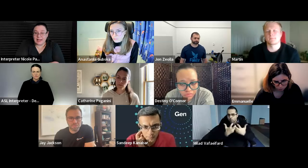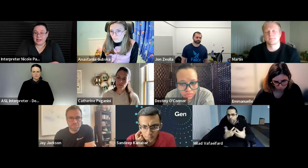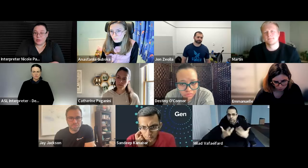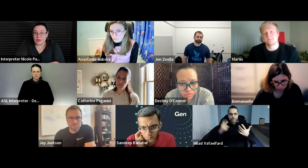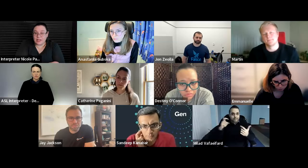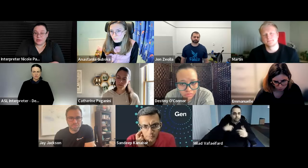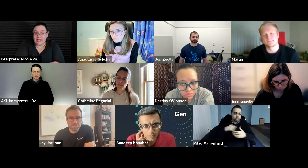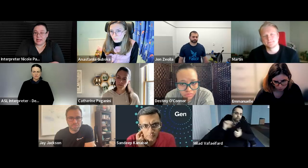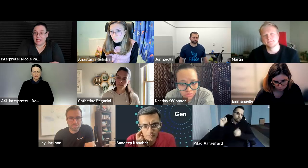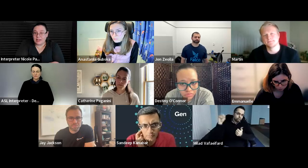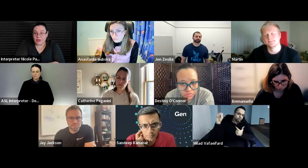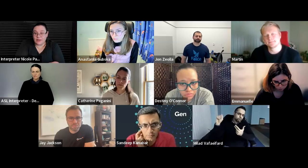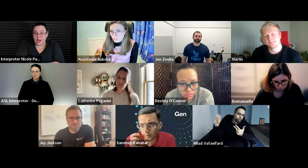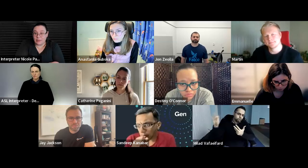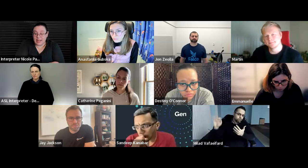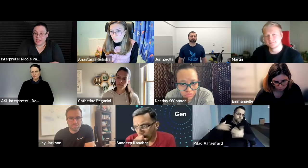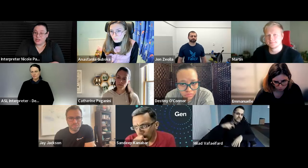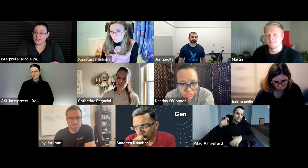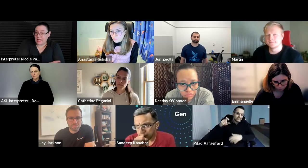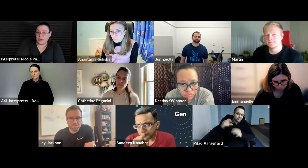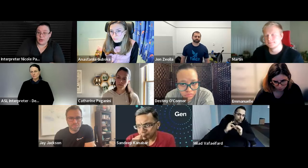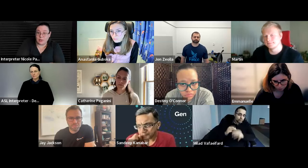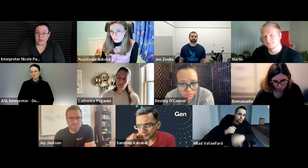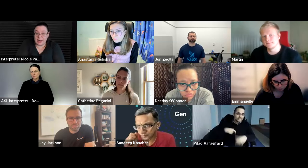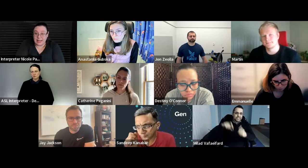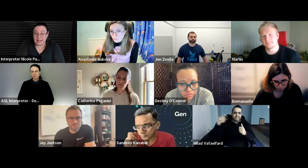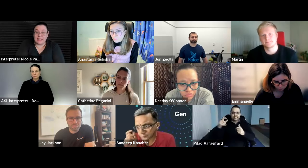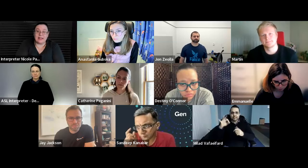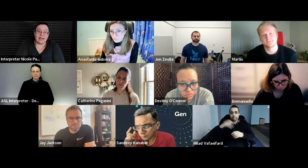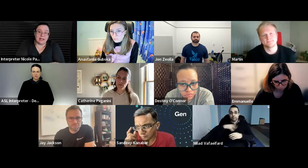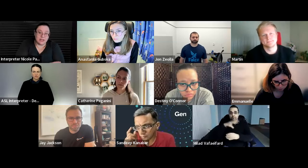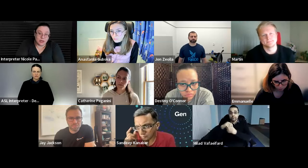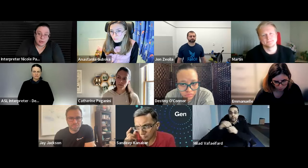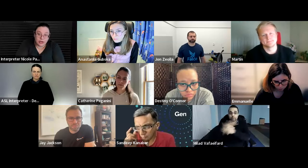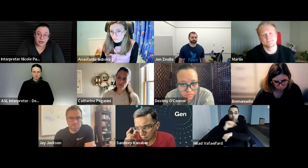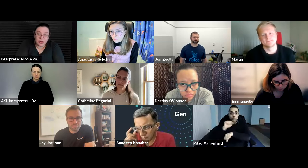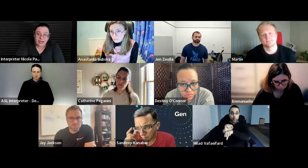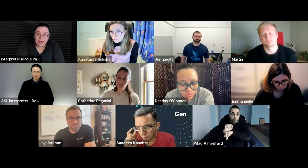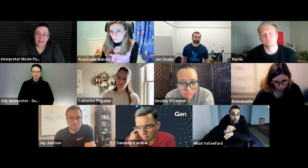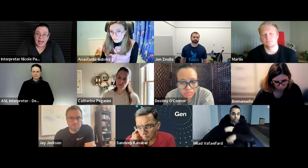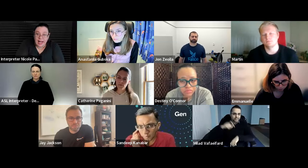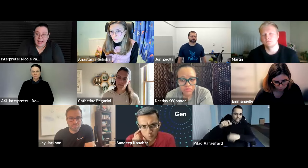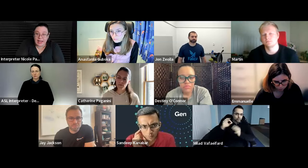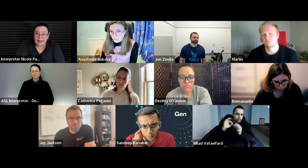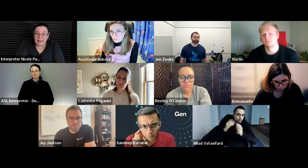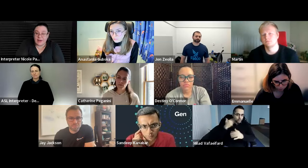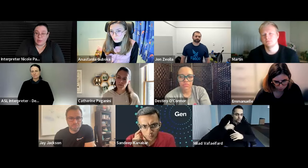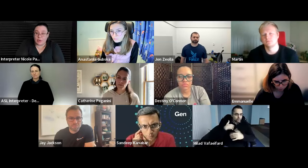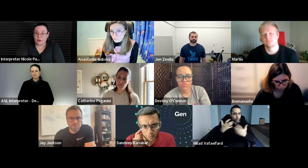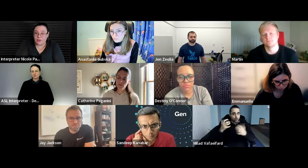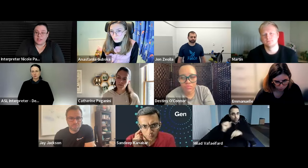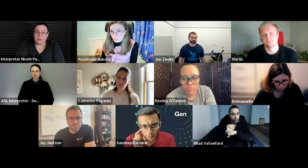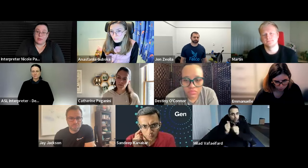they said you know what do you need any sort of accommodations i told them what i needed like an interpreter and